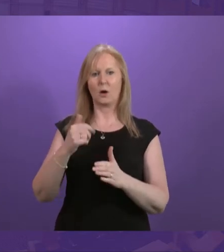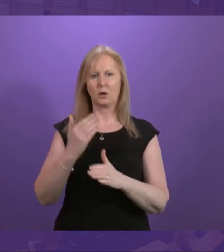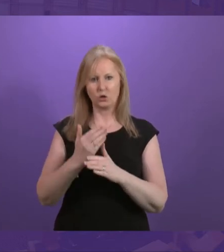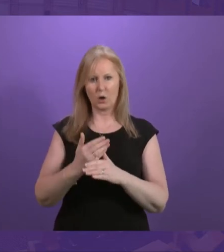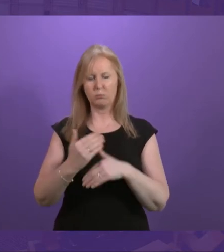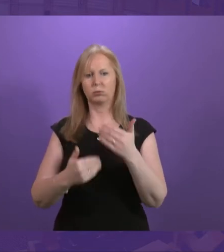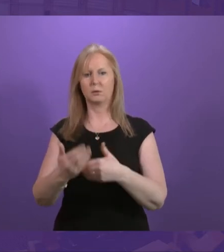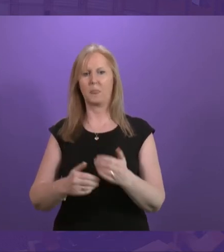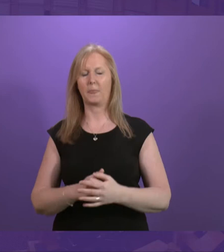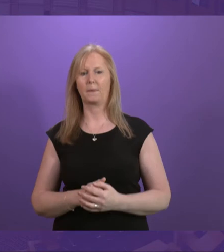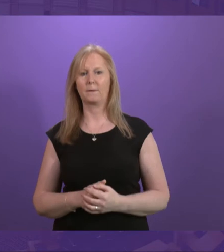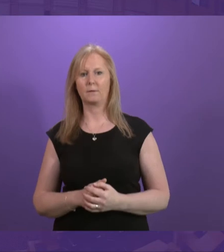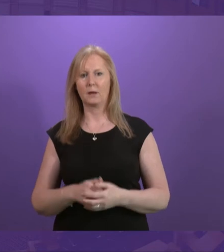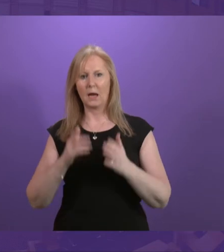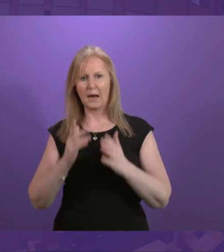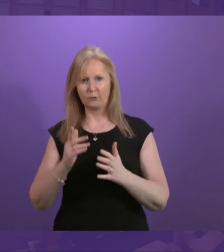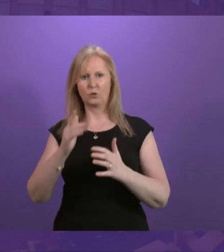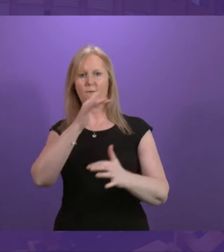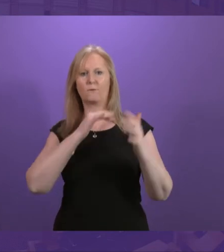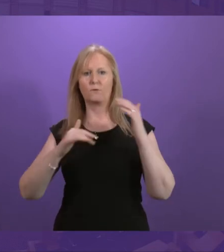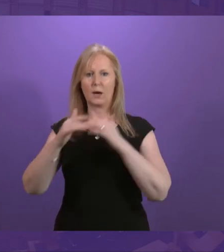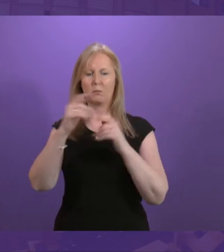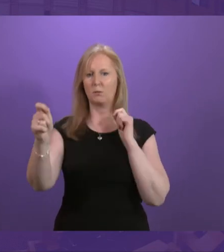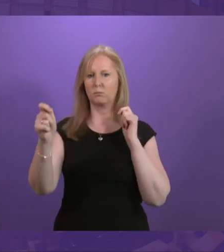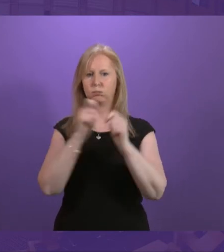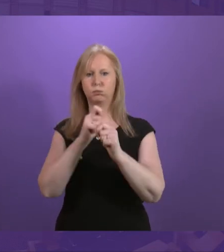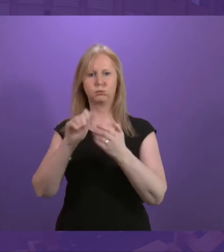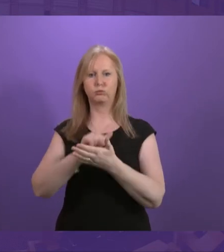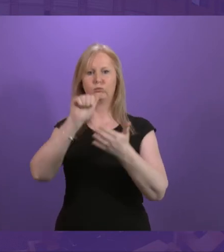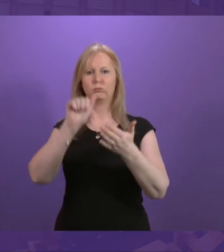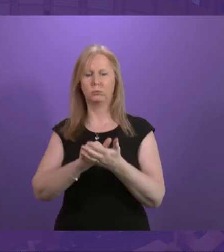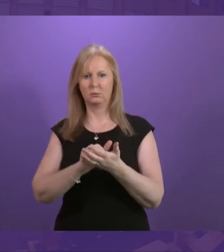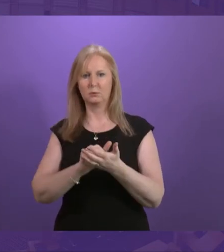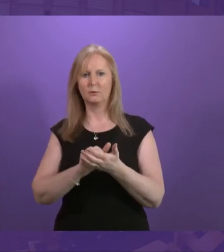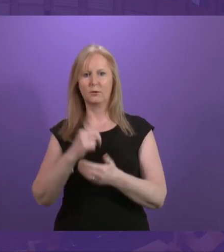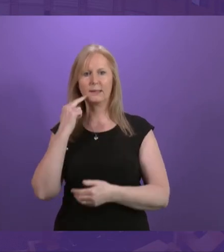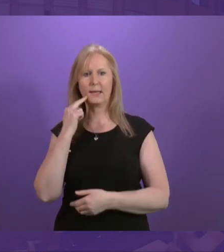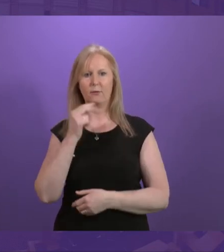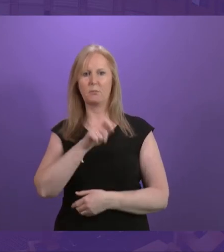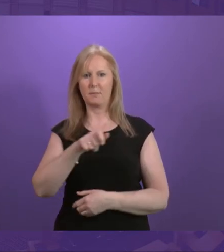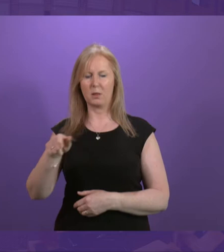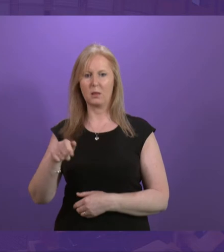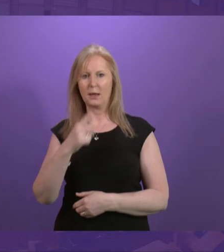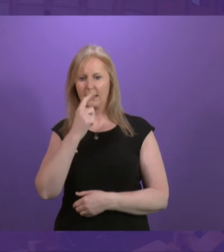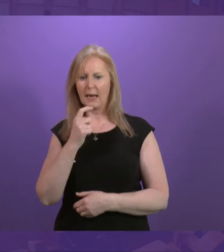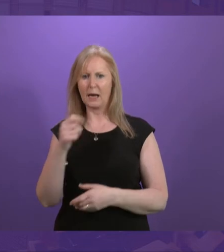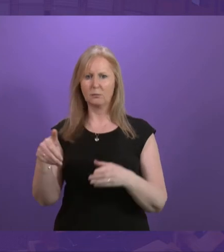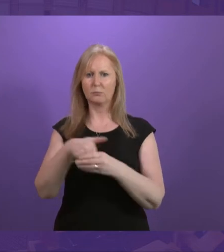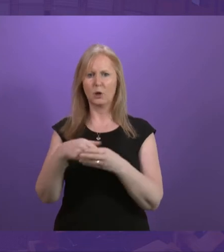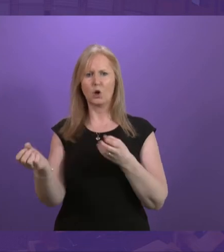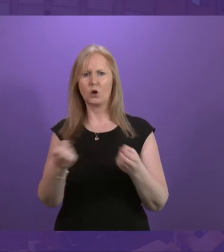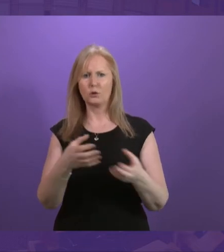We need to create the right environment for deaf people who can make a positive contribution.